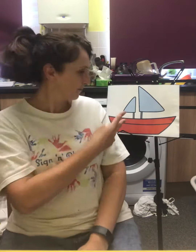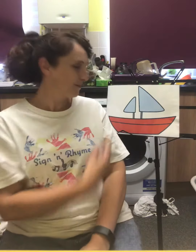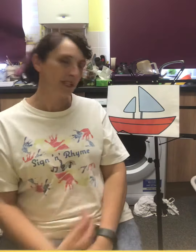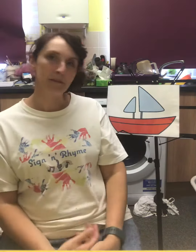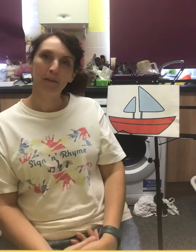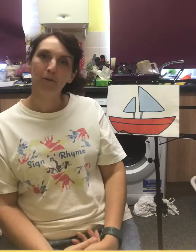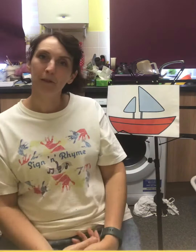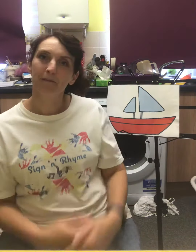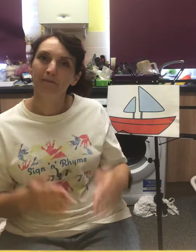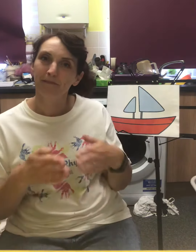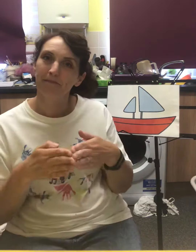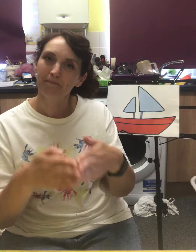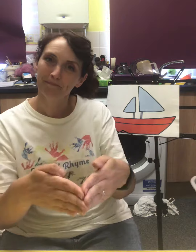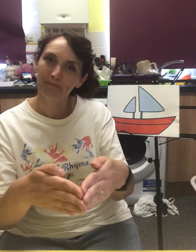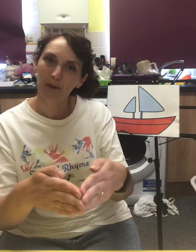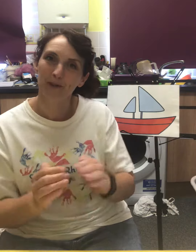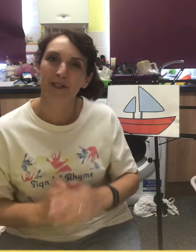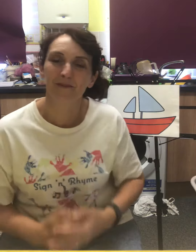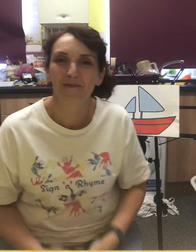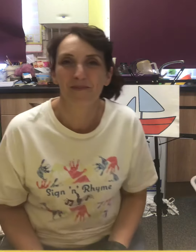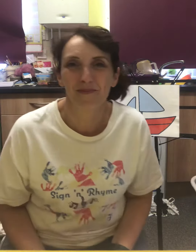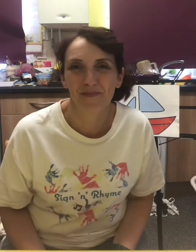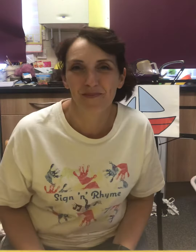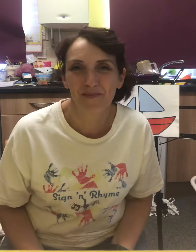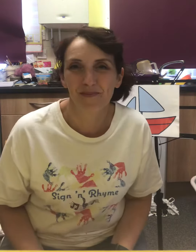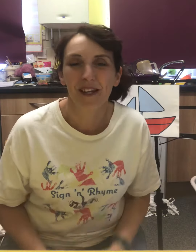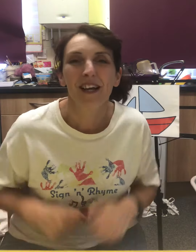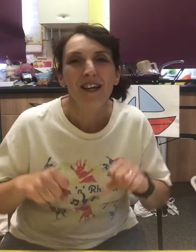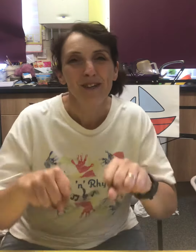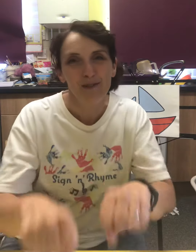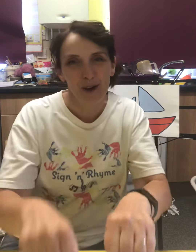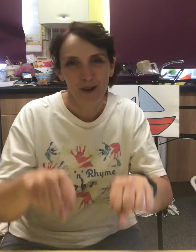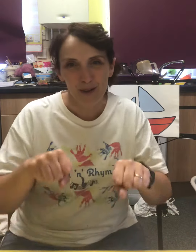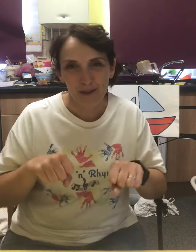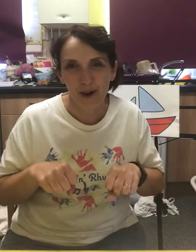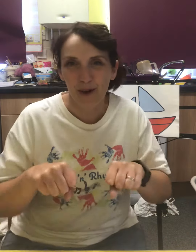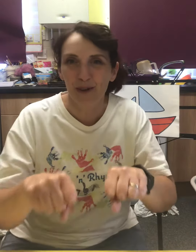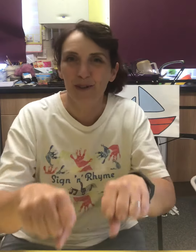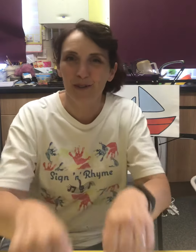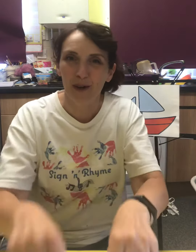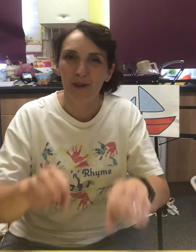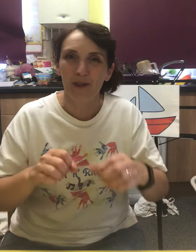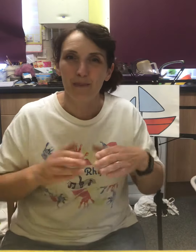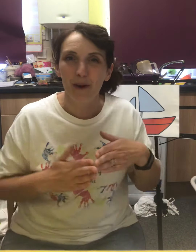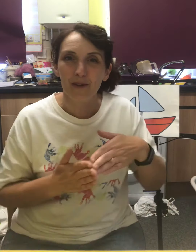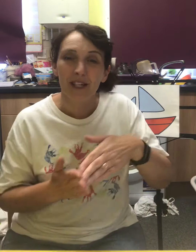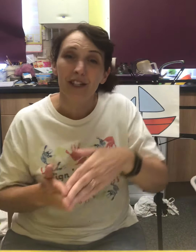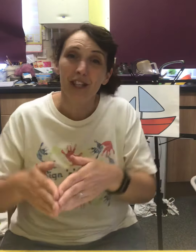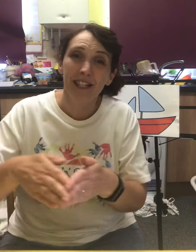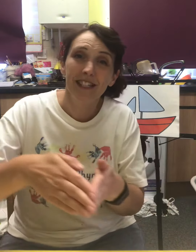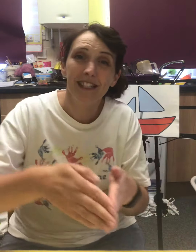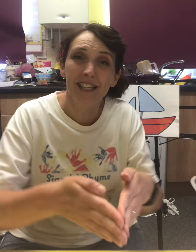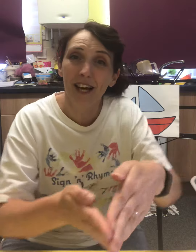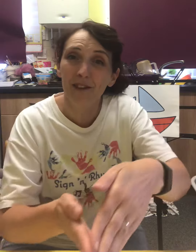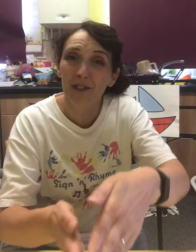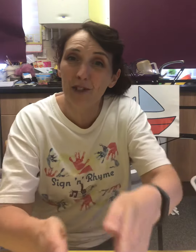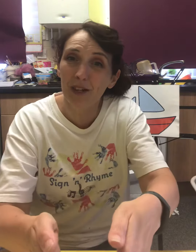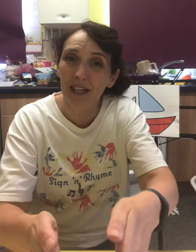there's my boat. Boat. Row row row your boat, gently down the stream.